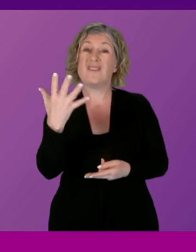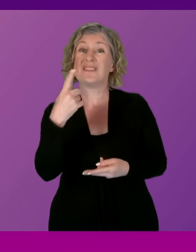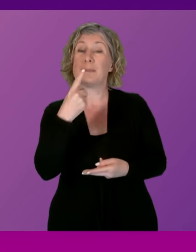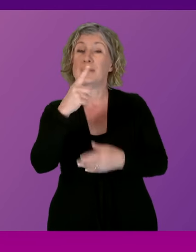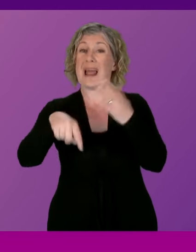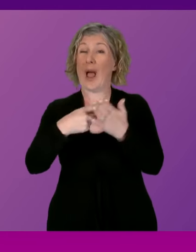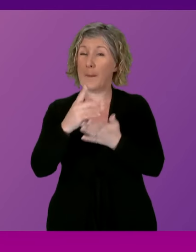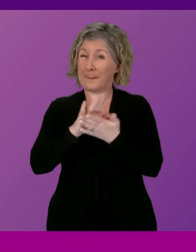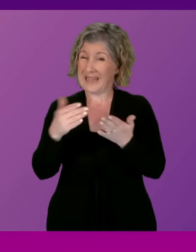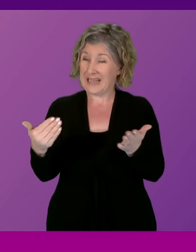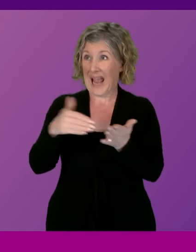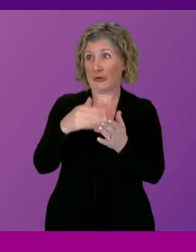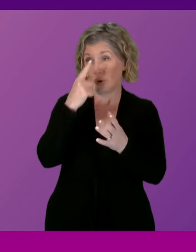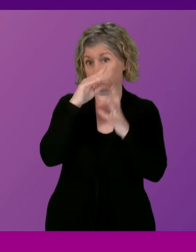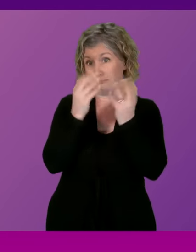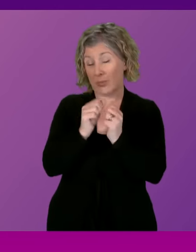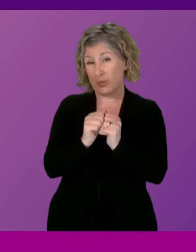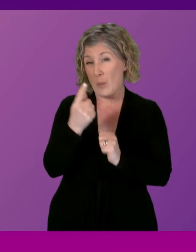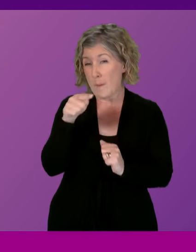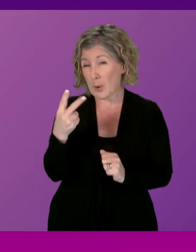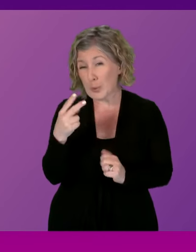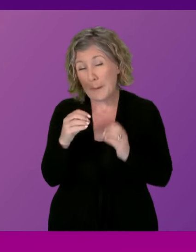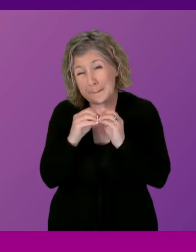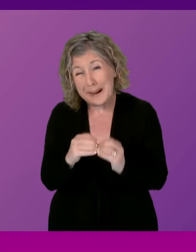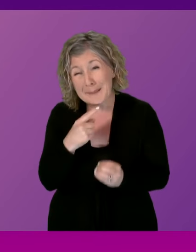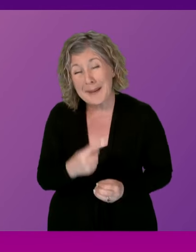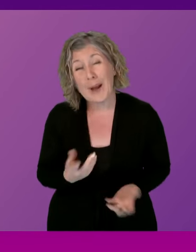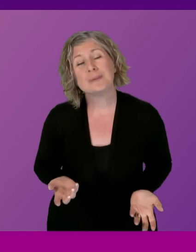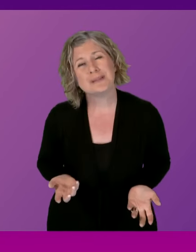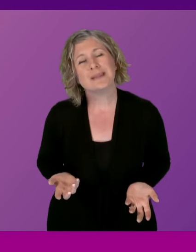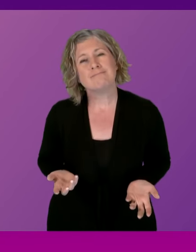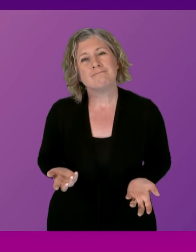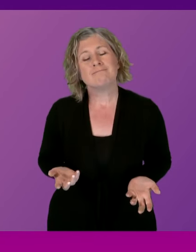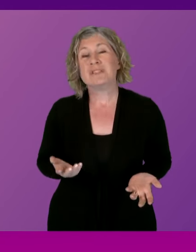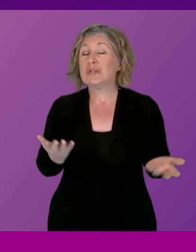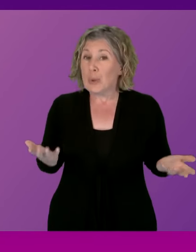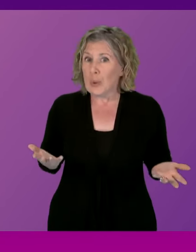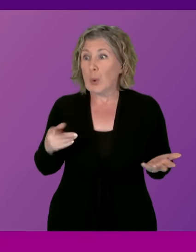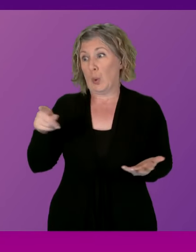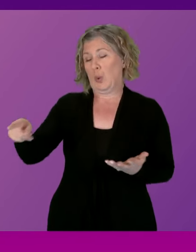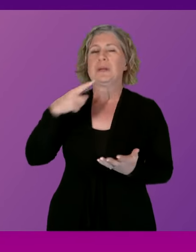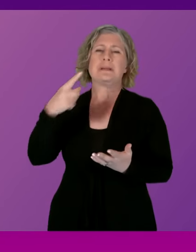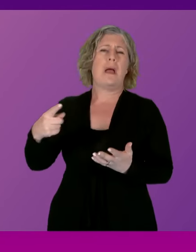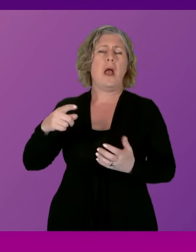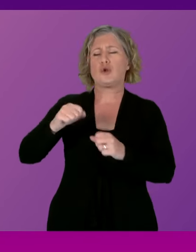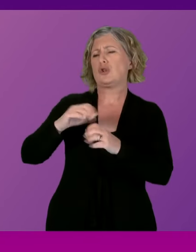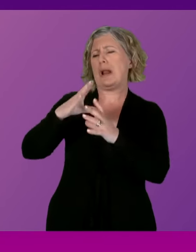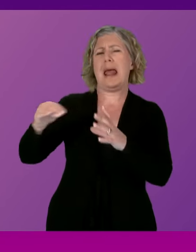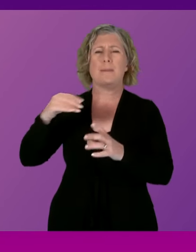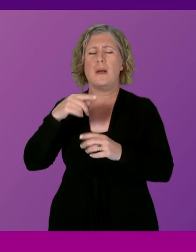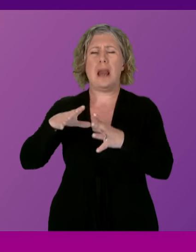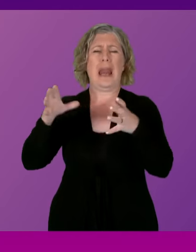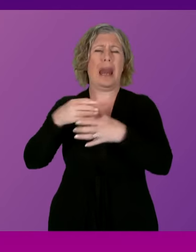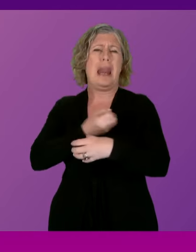the government an additional £1.2 billion so on the one hand Jackie Bailey and the Scottish Labour Party are saying you cannot raise revenue